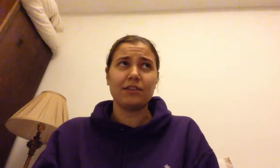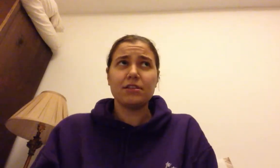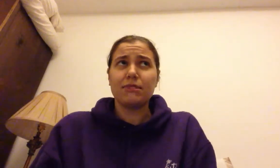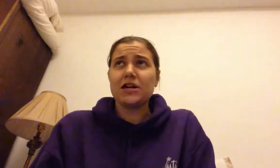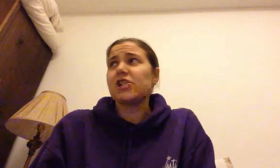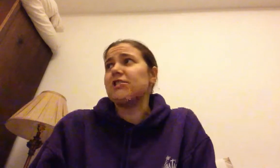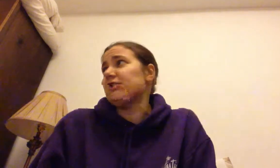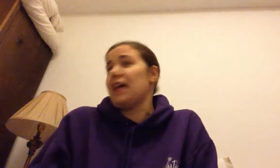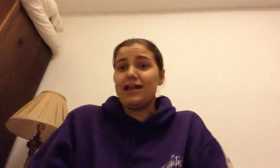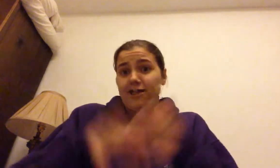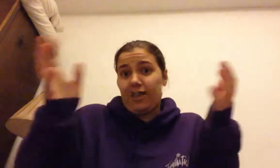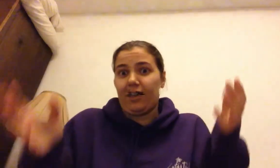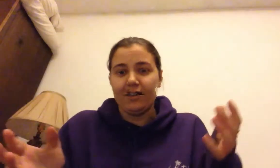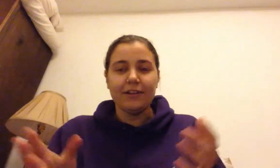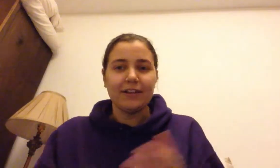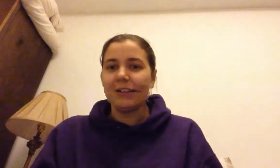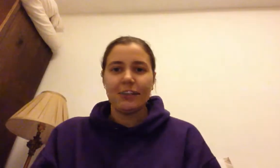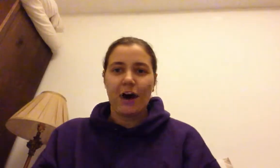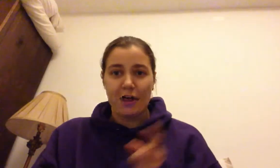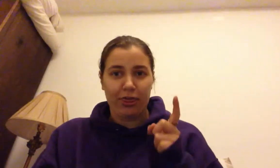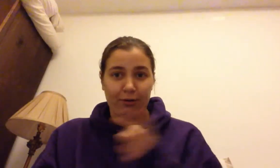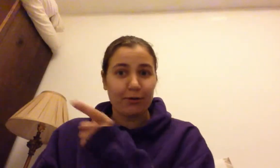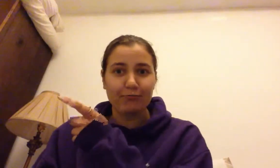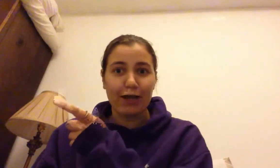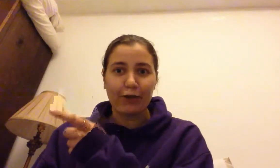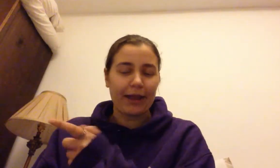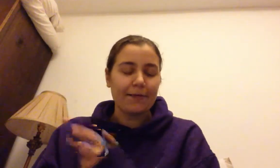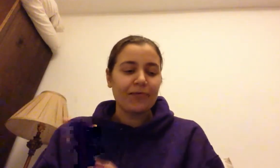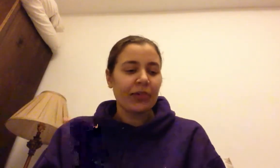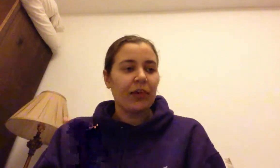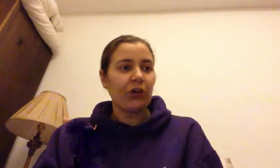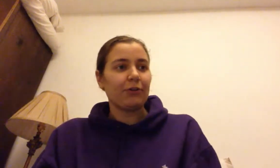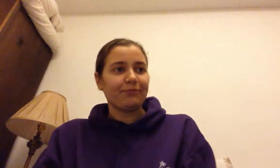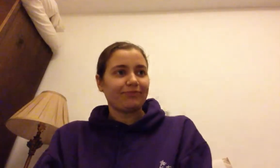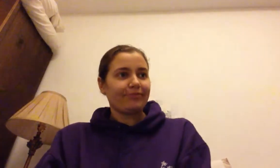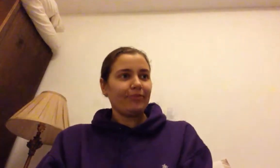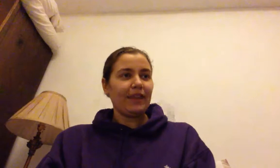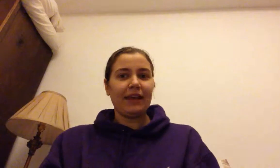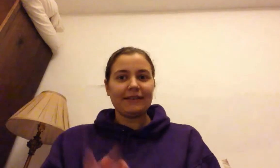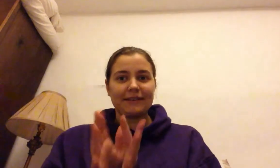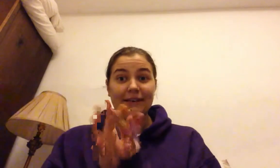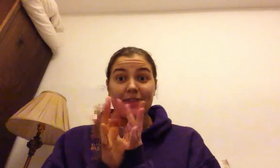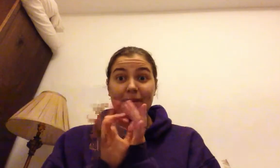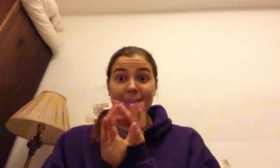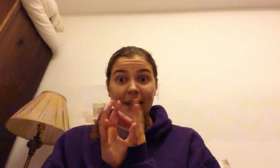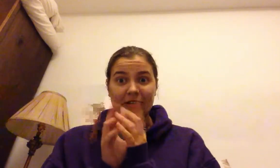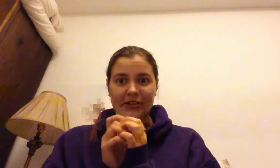condemnations, anything, throw them my way. So, yes, the PhD.